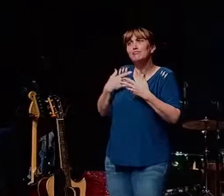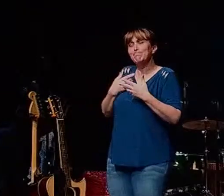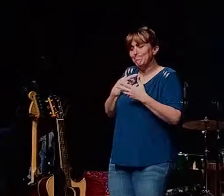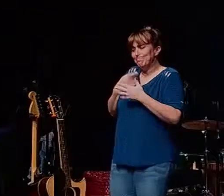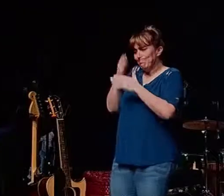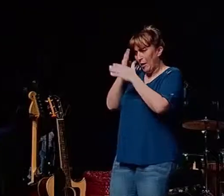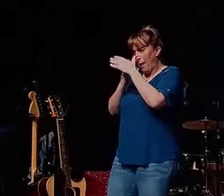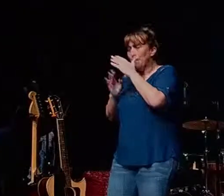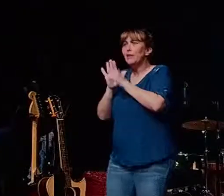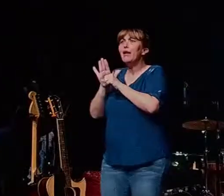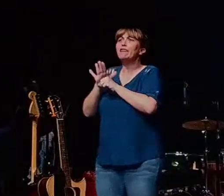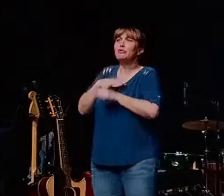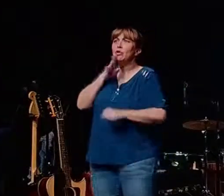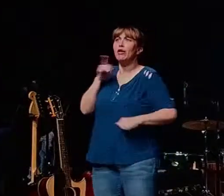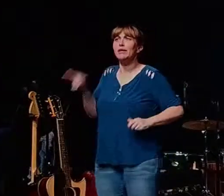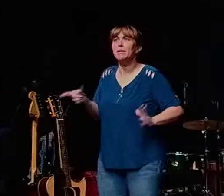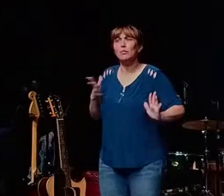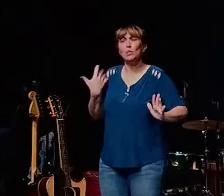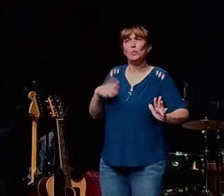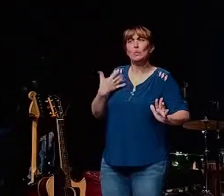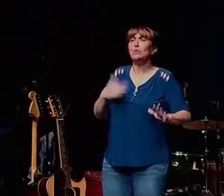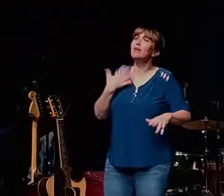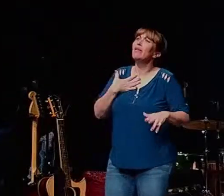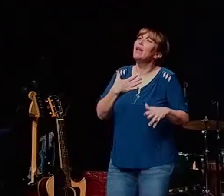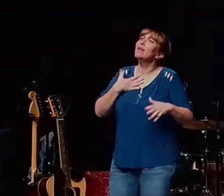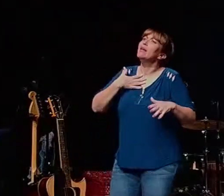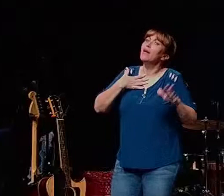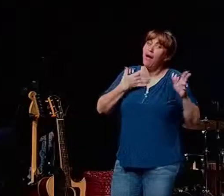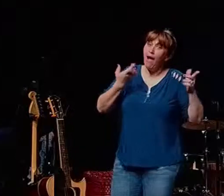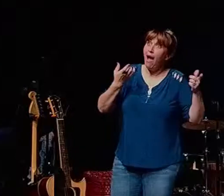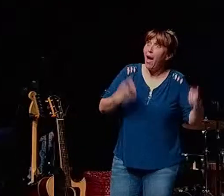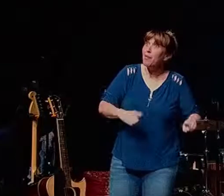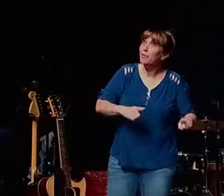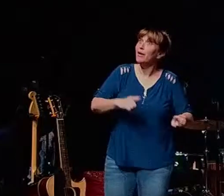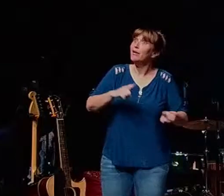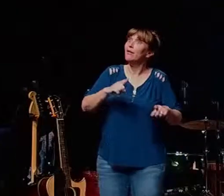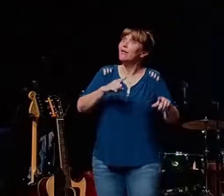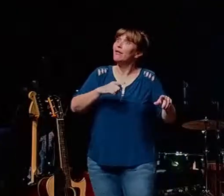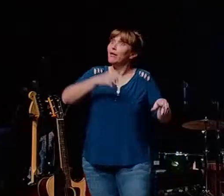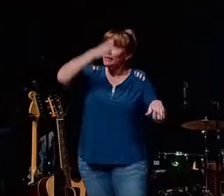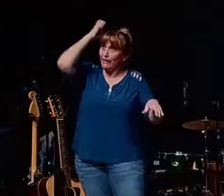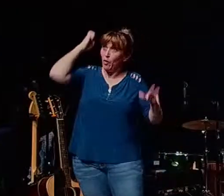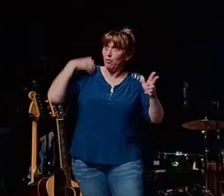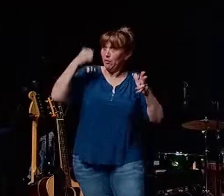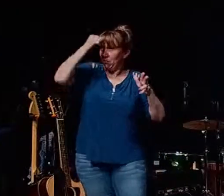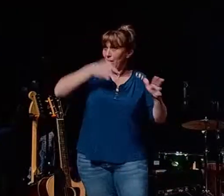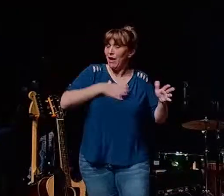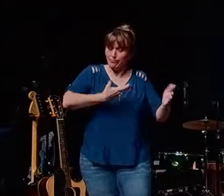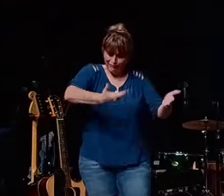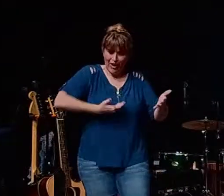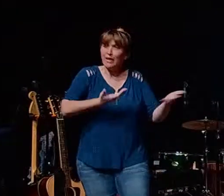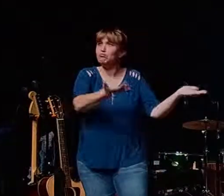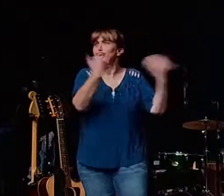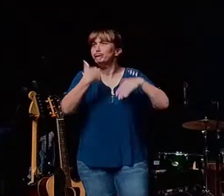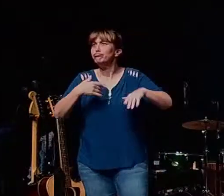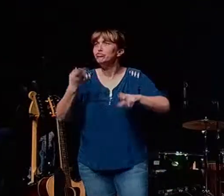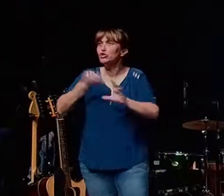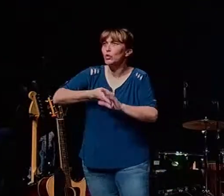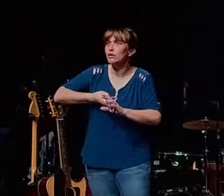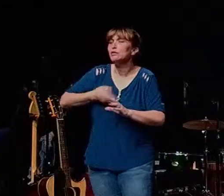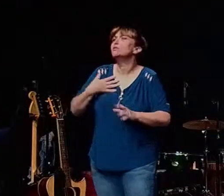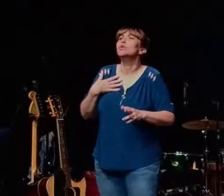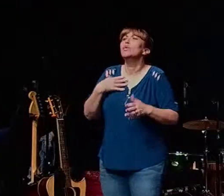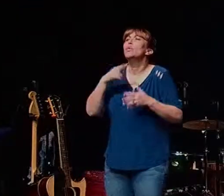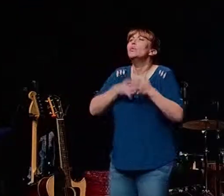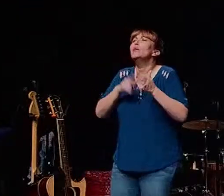to speak to him and then he was invited into the chariot this is the the passage of scripture that the eunuch was